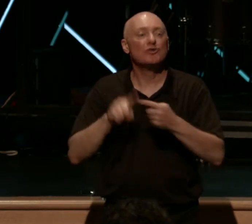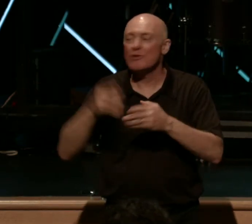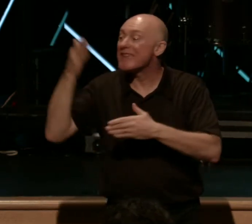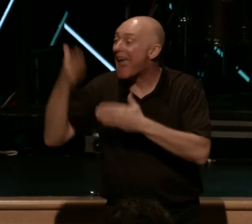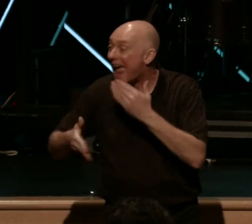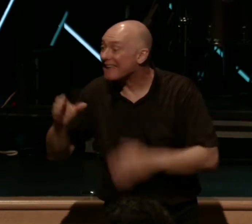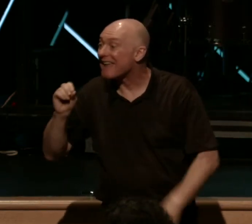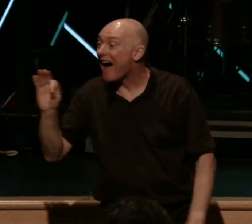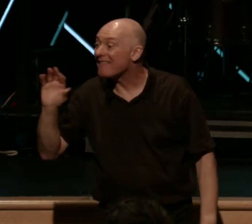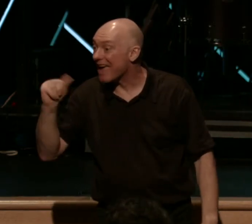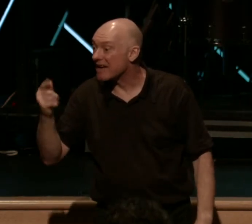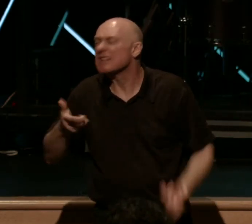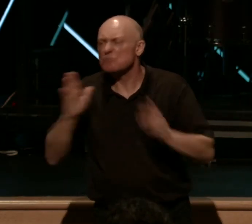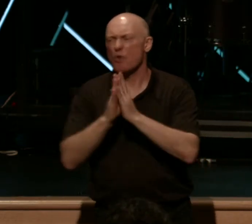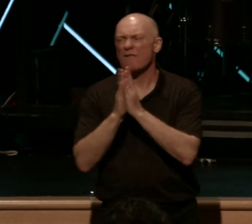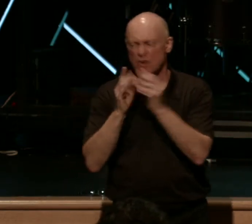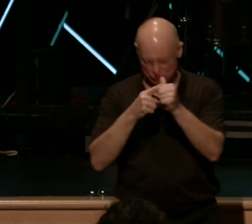age. Let's pray as we begin.